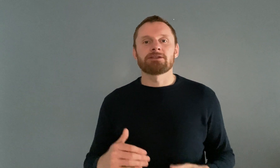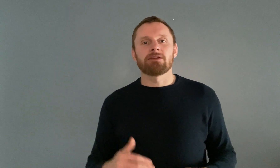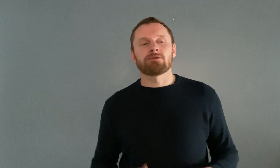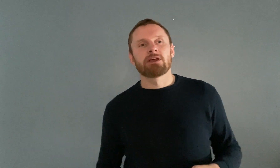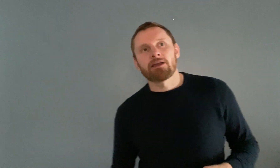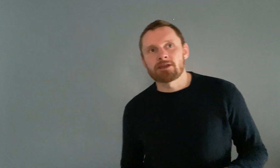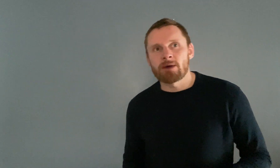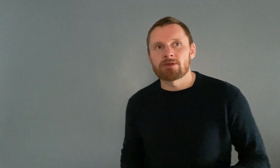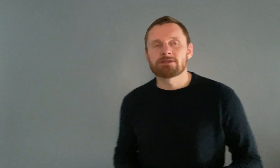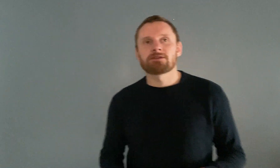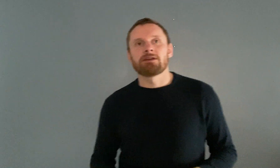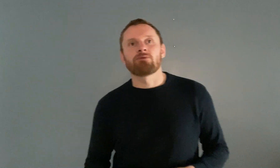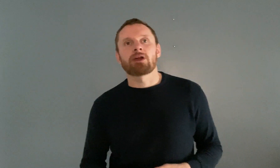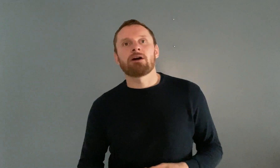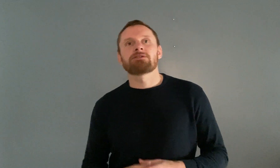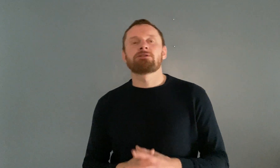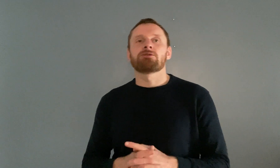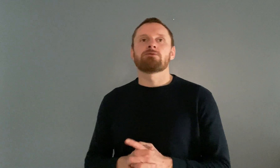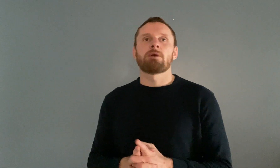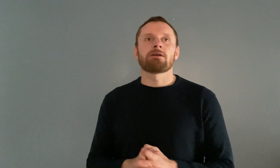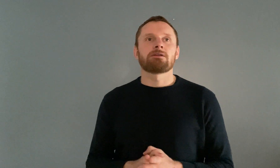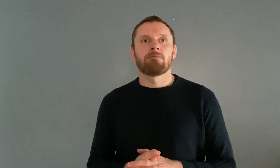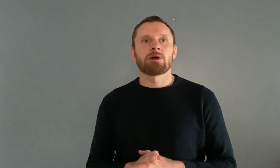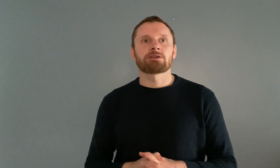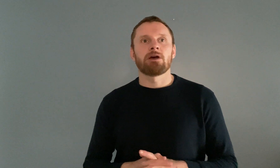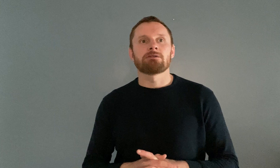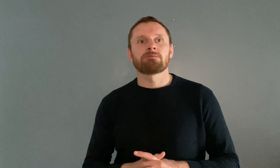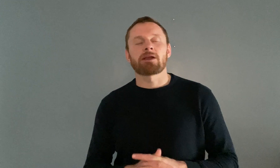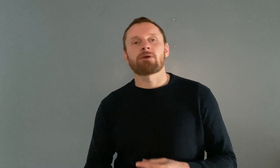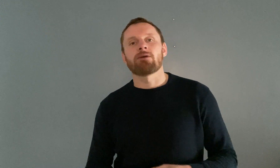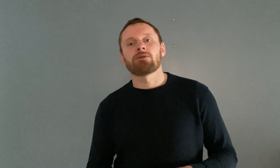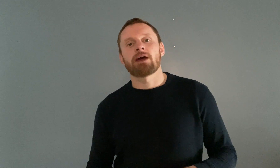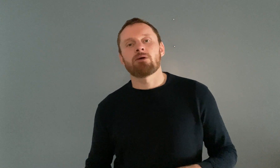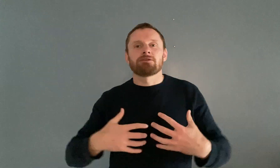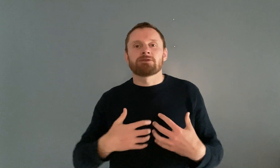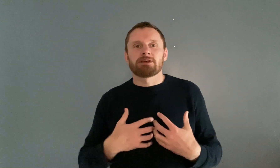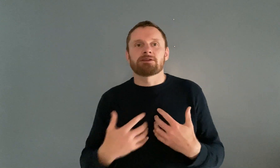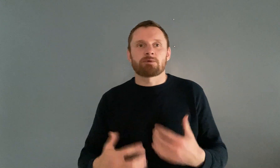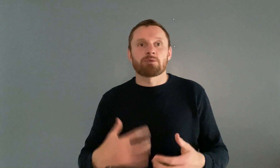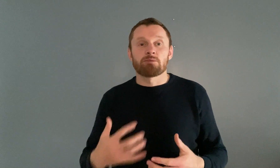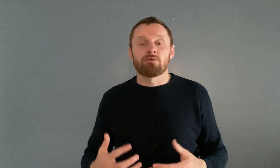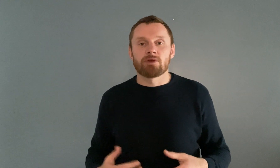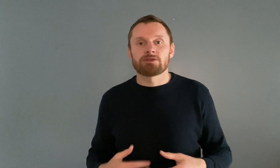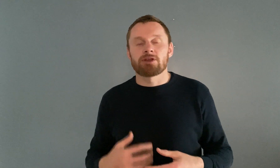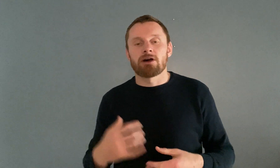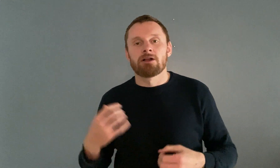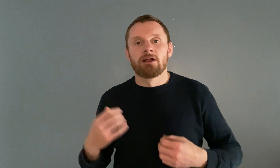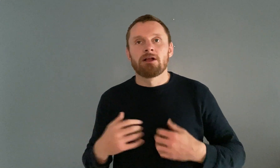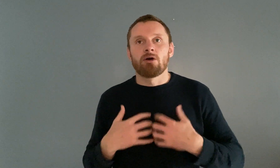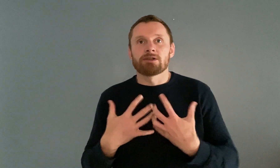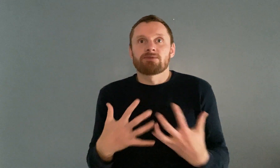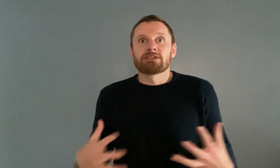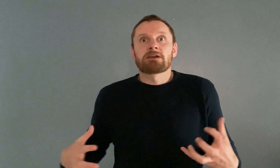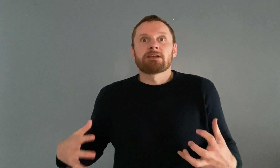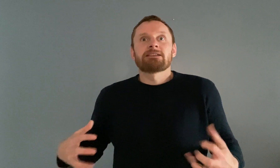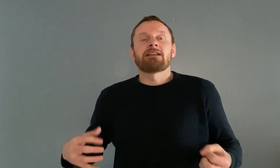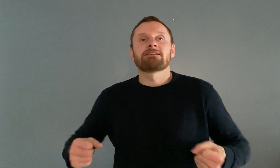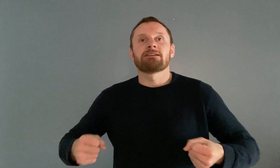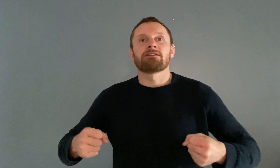energy levels. I think about this in regards to my martial arts background and how you see this when people first start all this physical intensity and